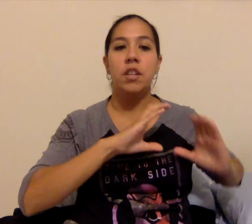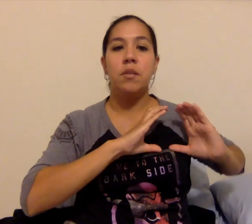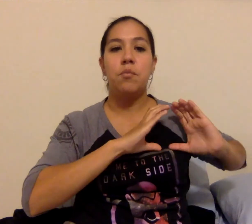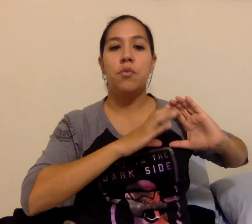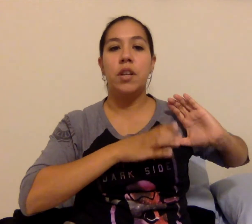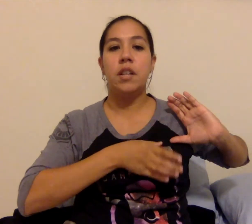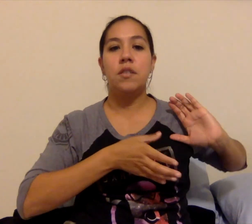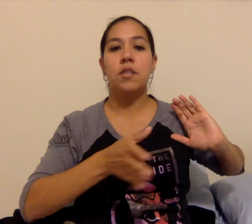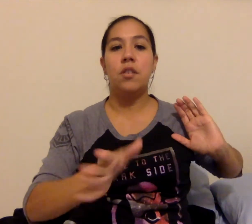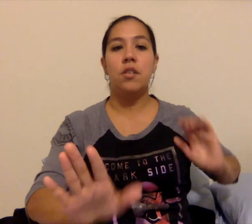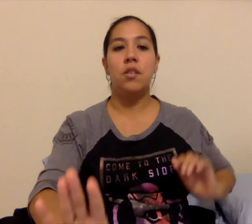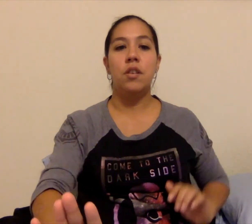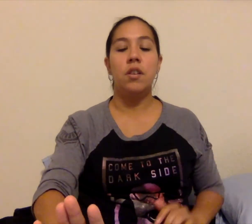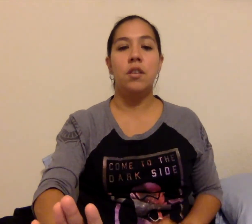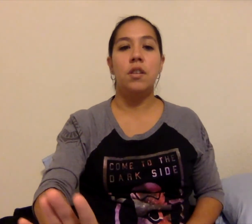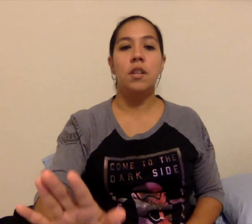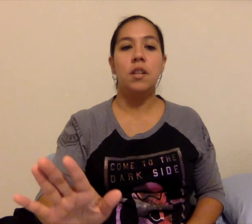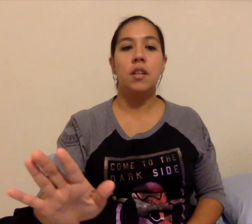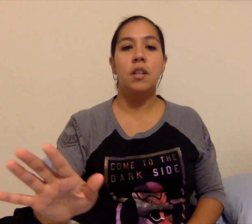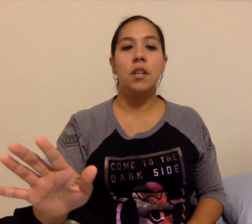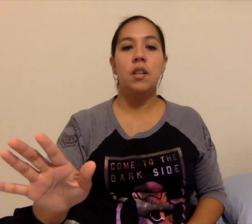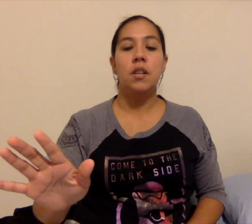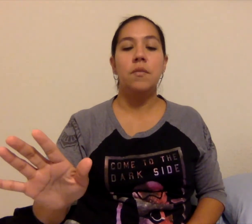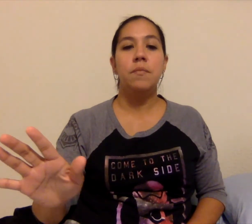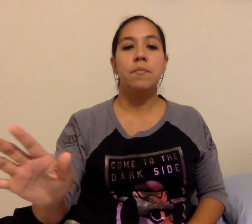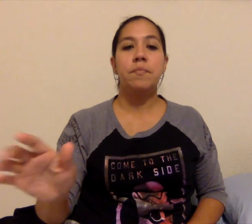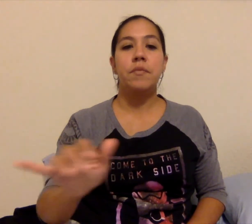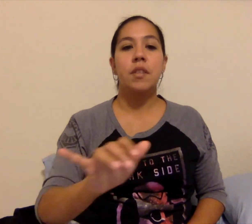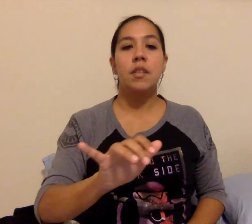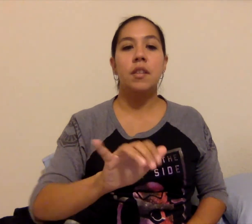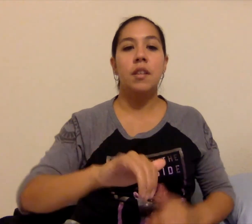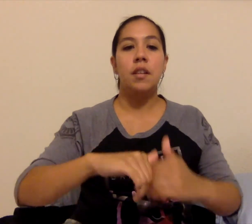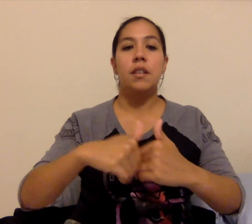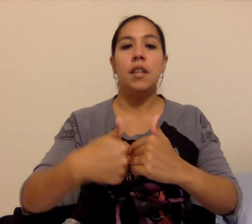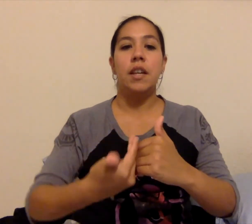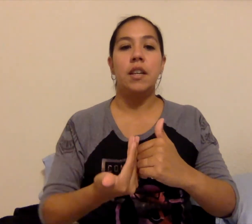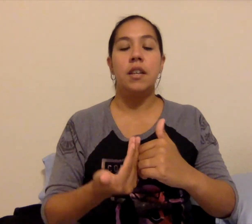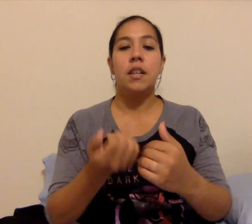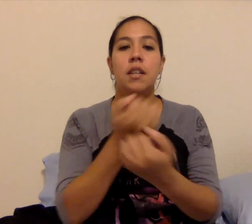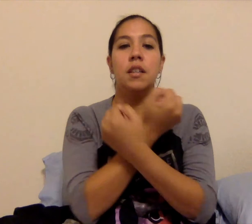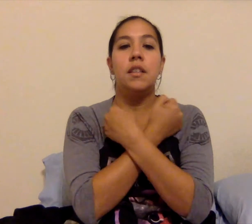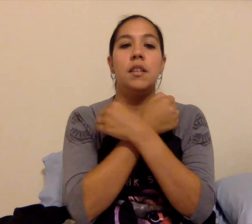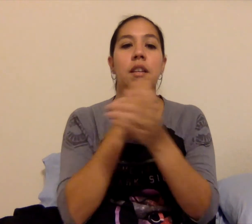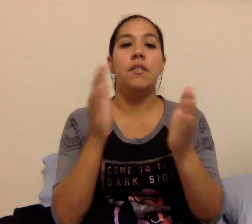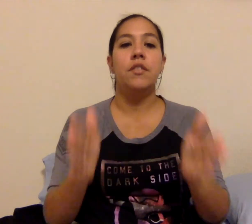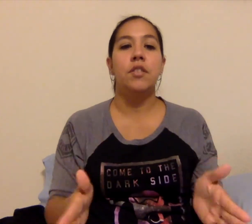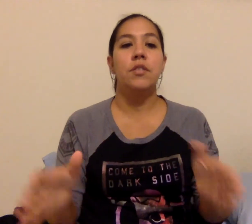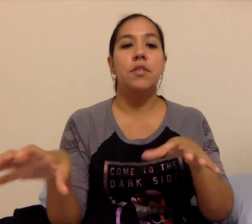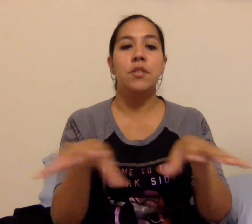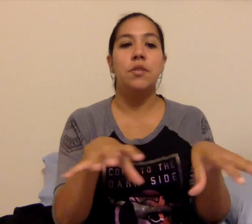he breaks your heart like lovers do,